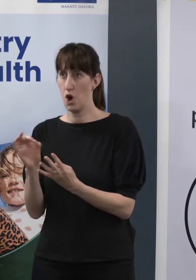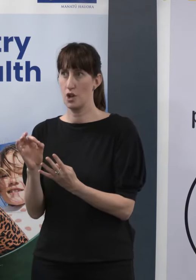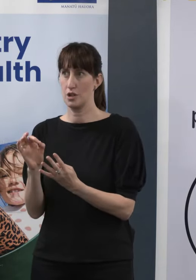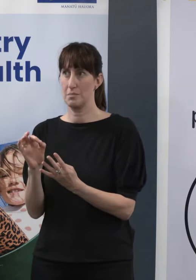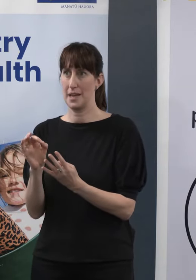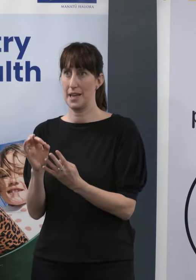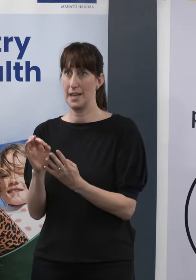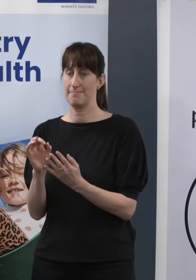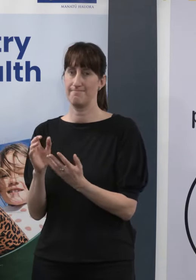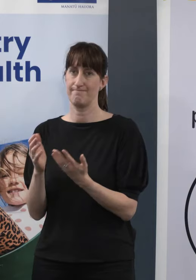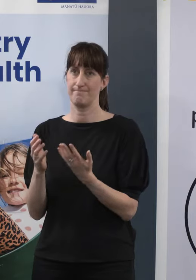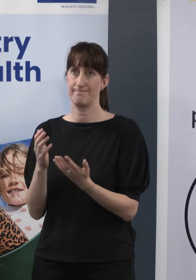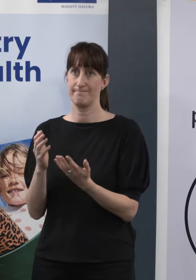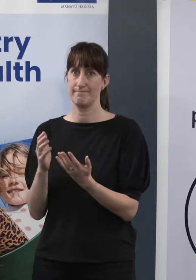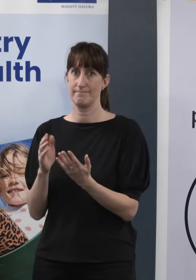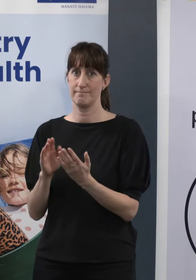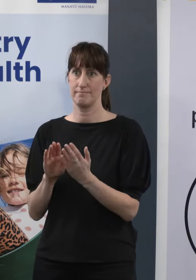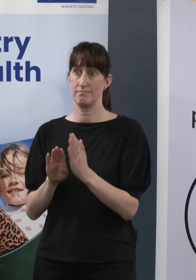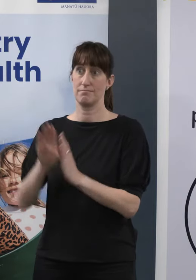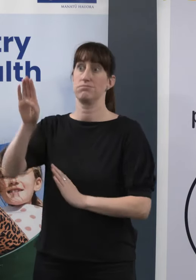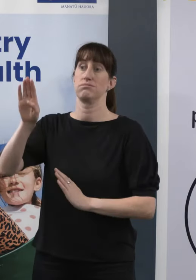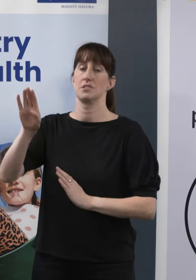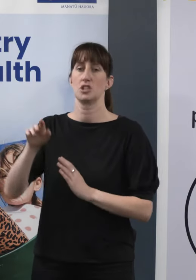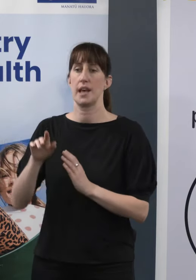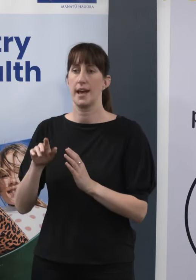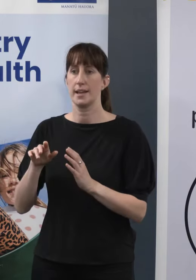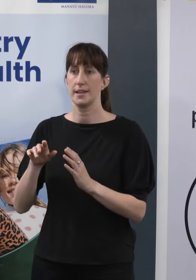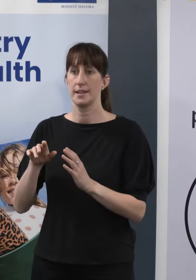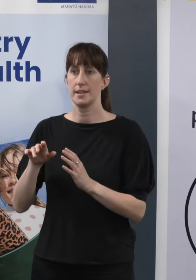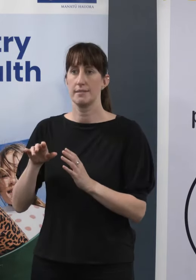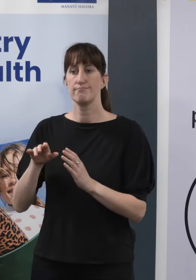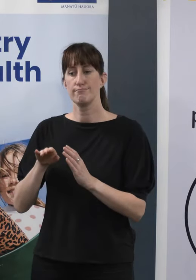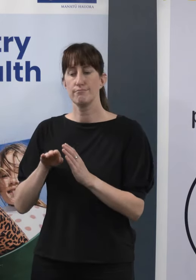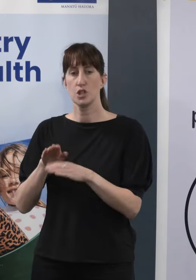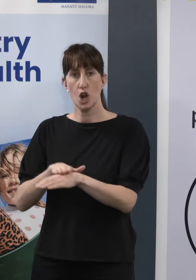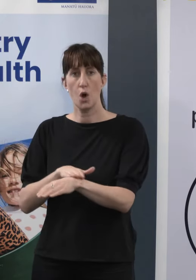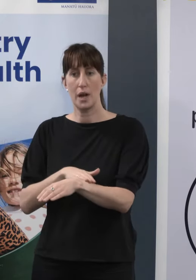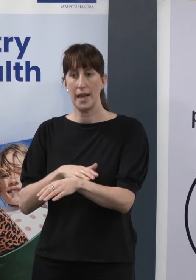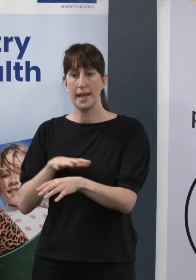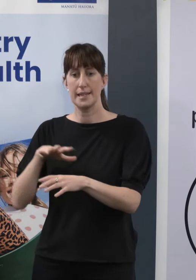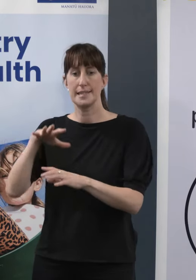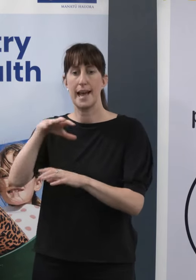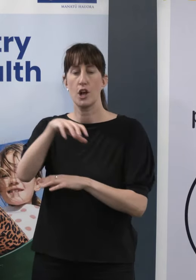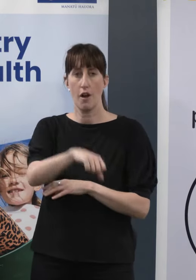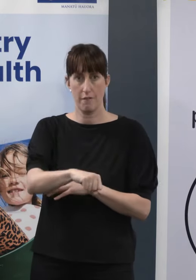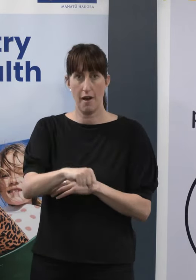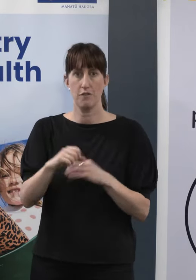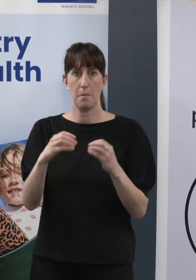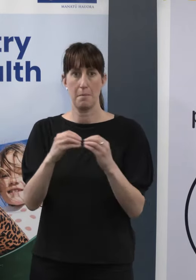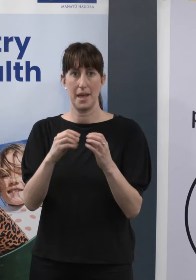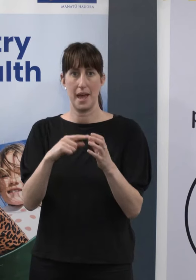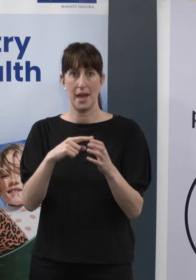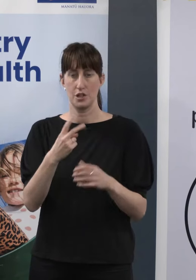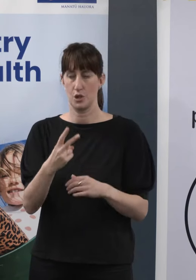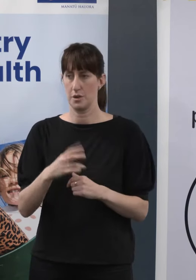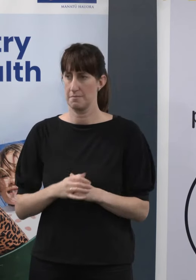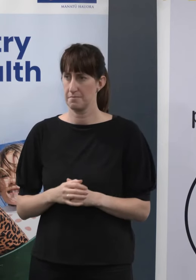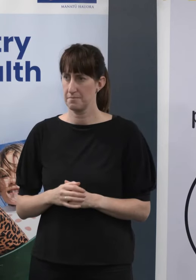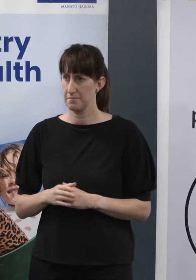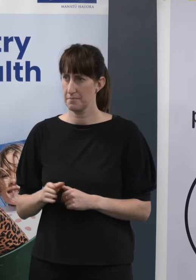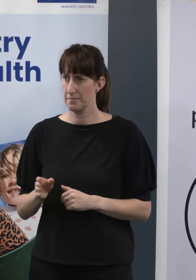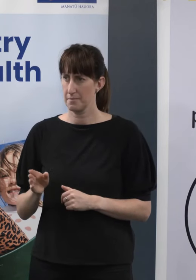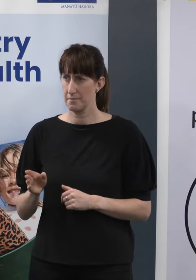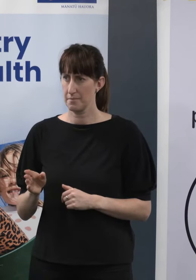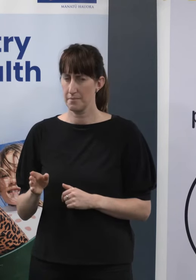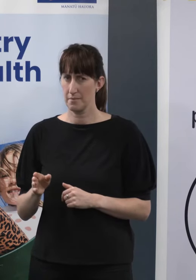slowly take over or overtake the BA.2 sub-variant. Not to oversimplify, but the manner of